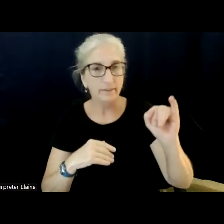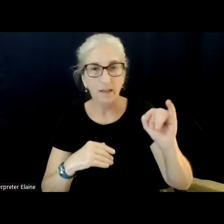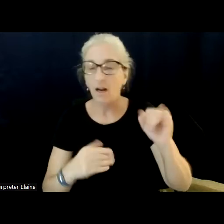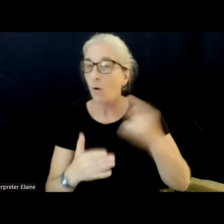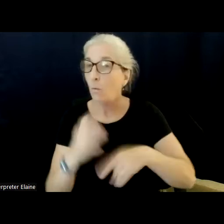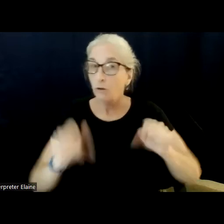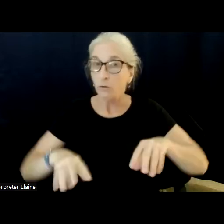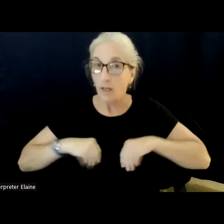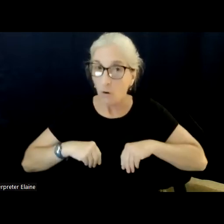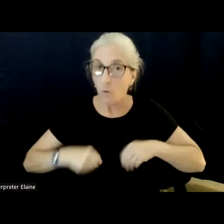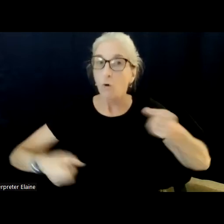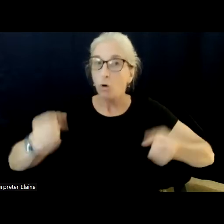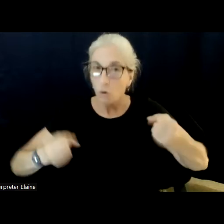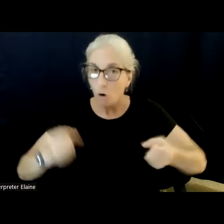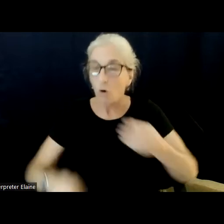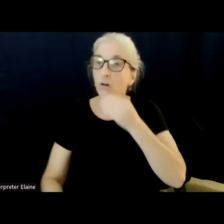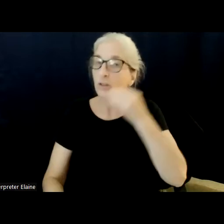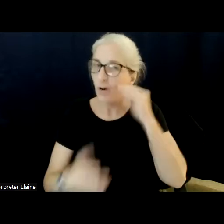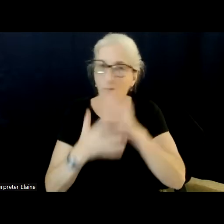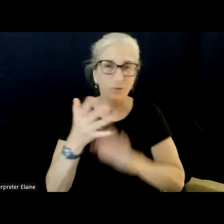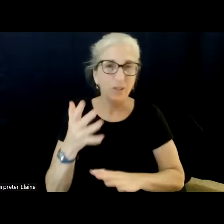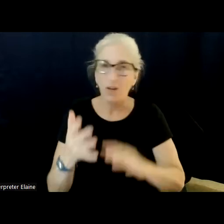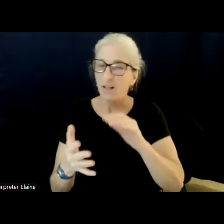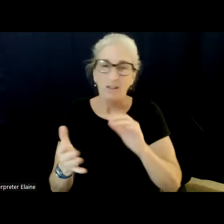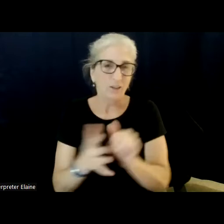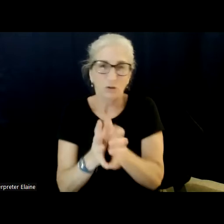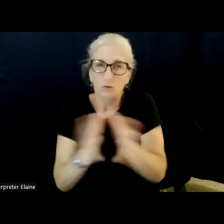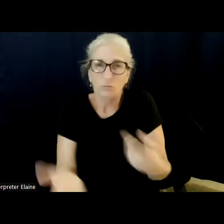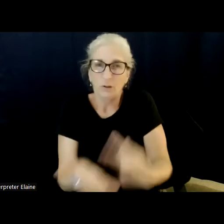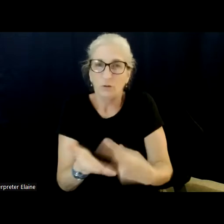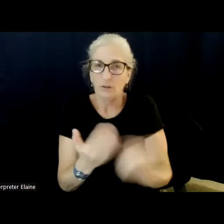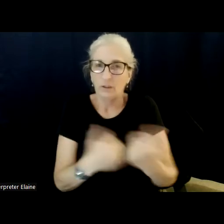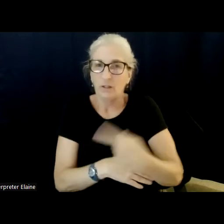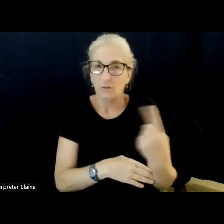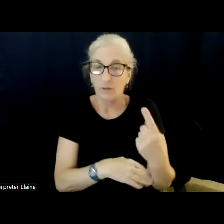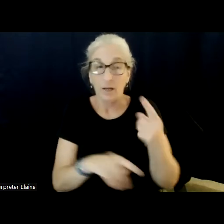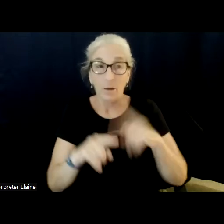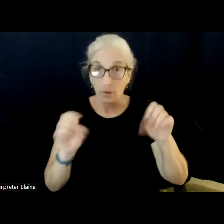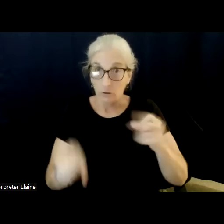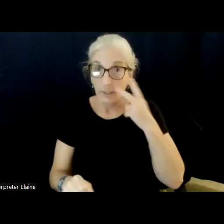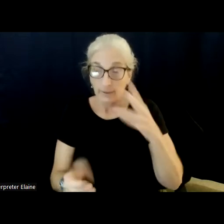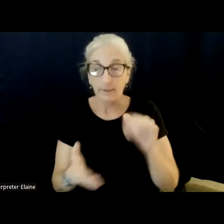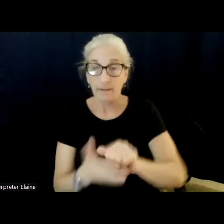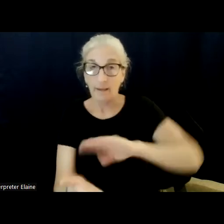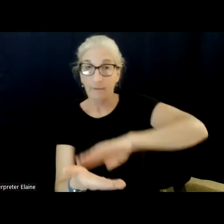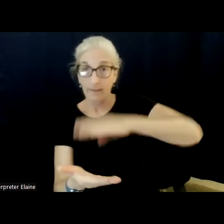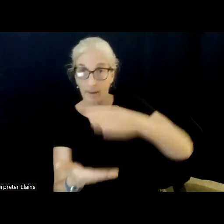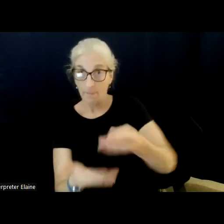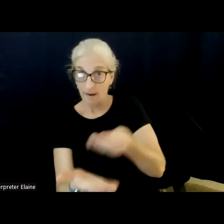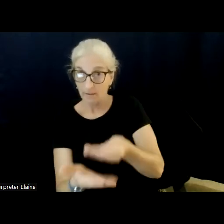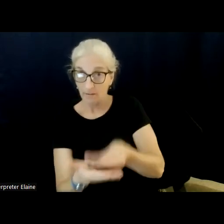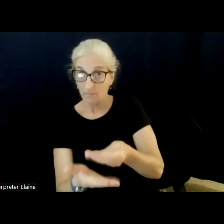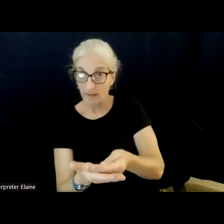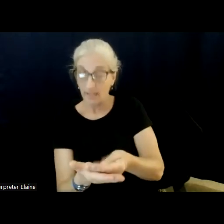homes, and it's way beyond what we want to talk about today. But I think what we all see is that the amounts of money, the resource limits are low.